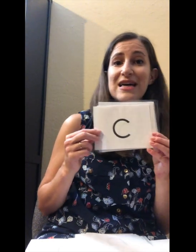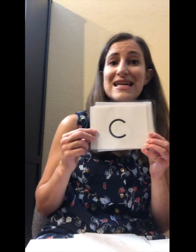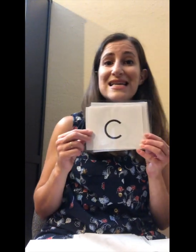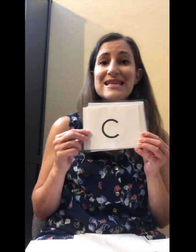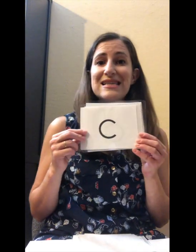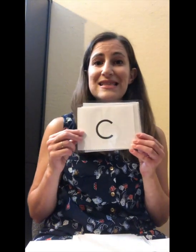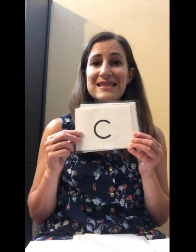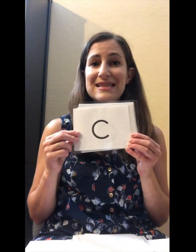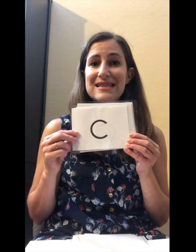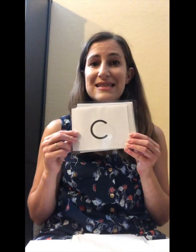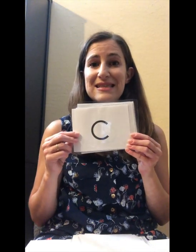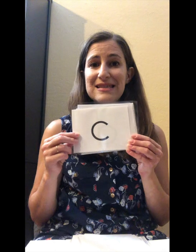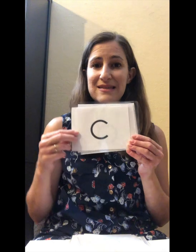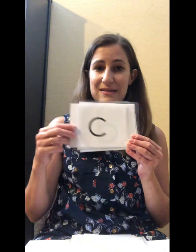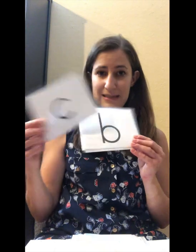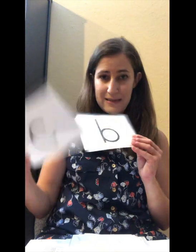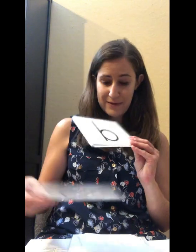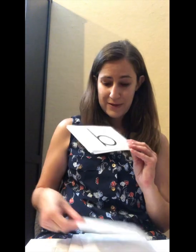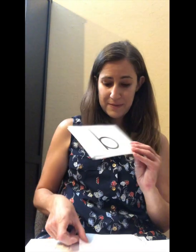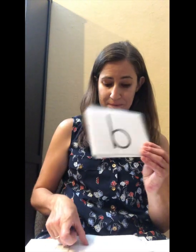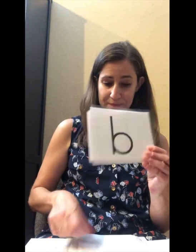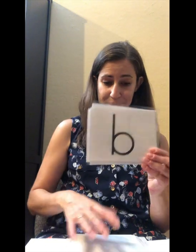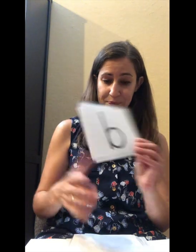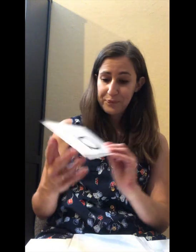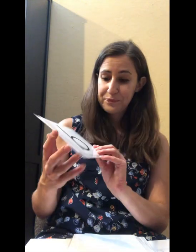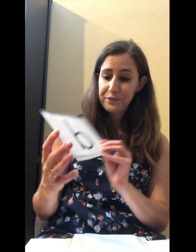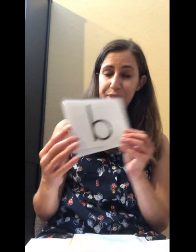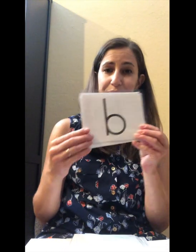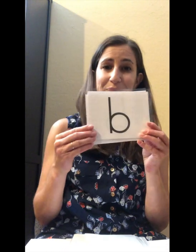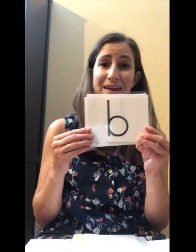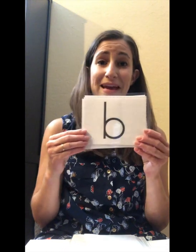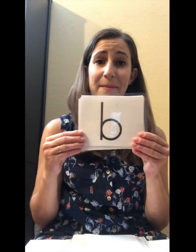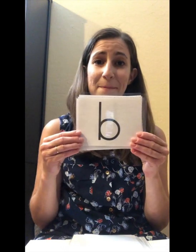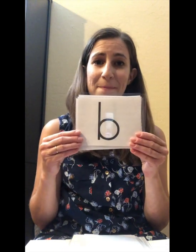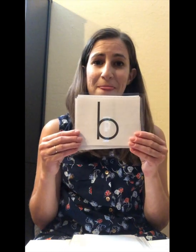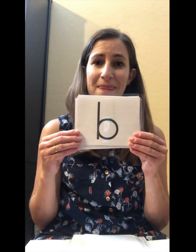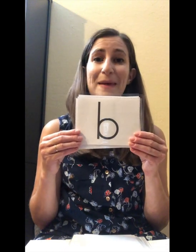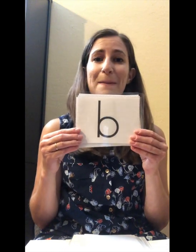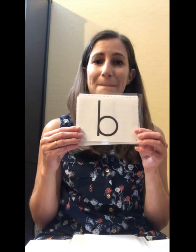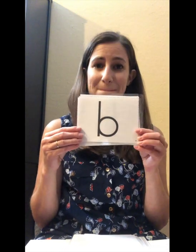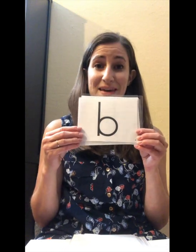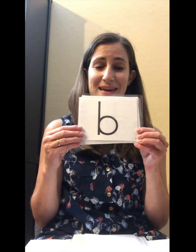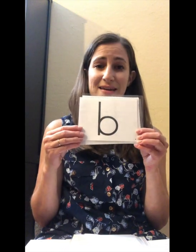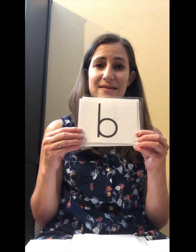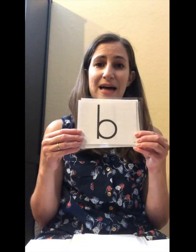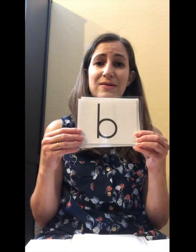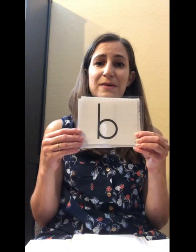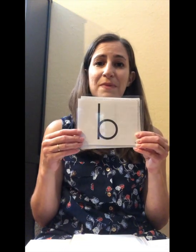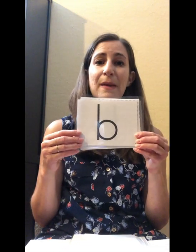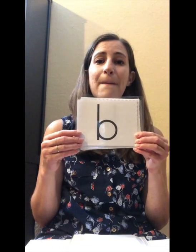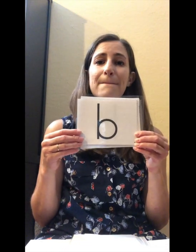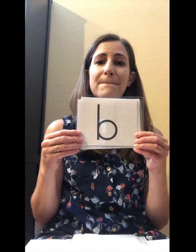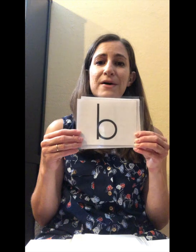S sound. Name? B. Sound? B.